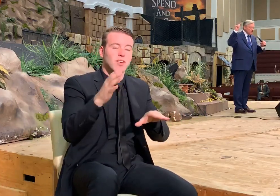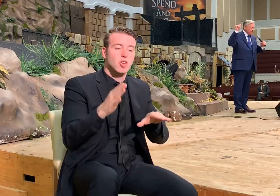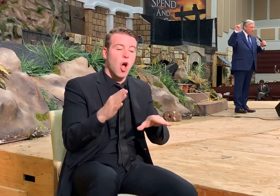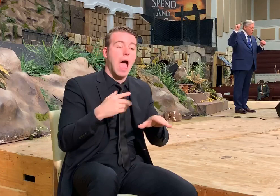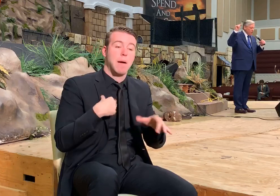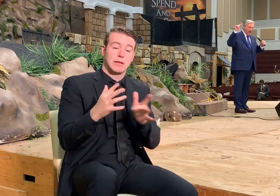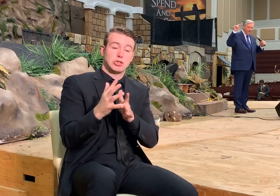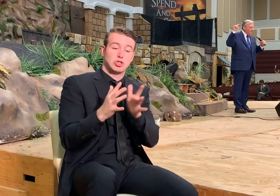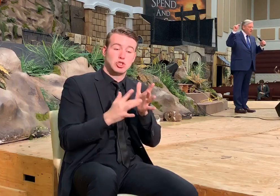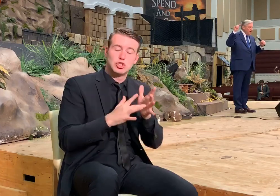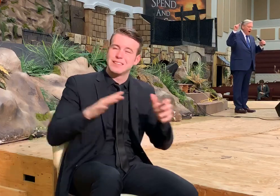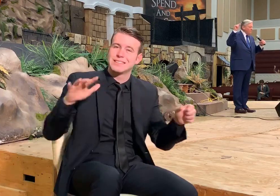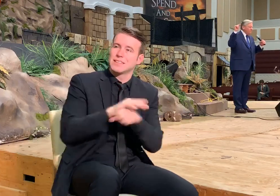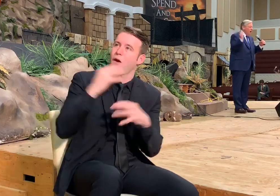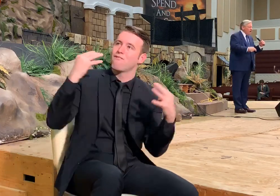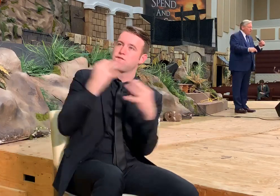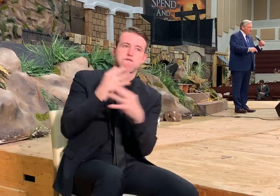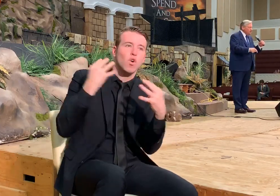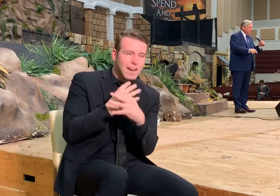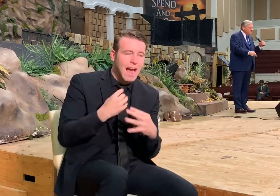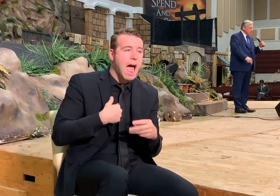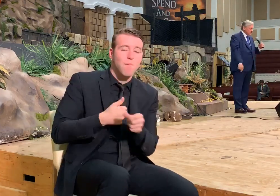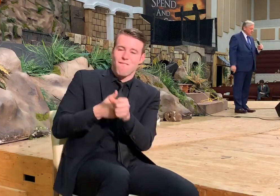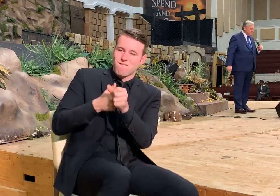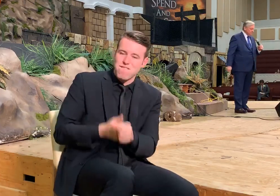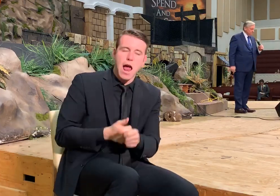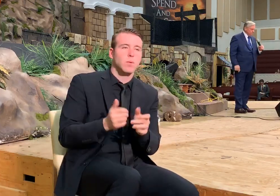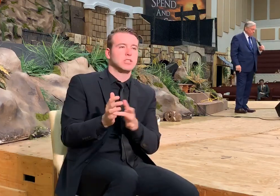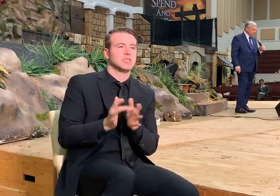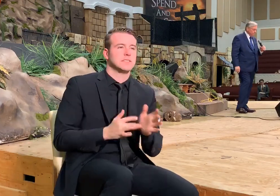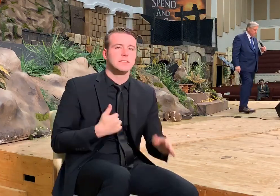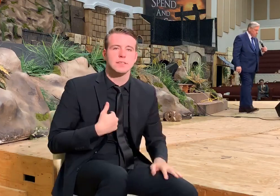Jesus freak. I'm following Jesus.